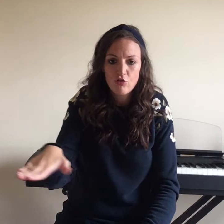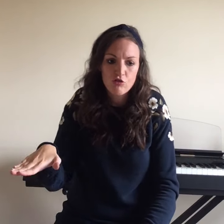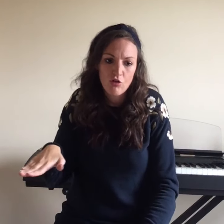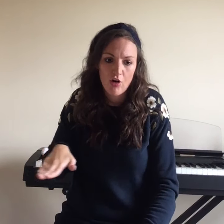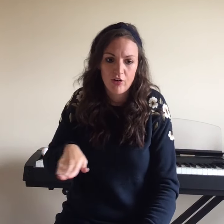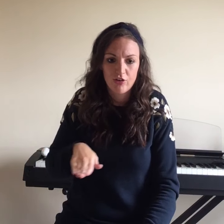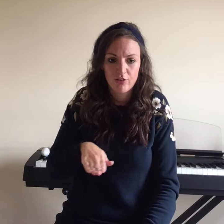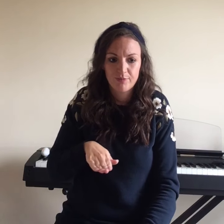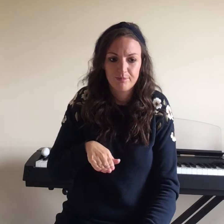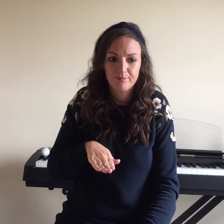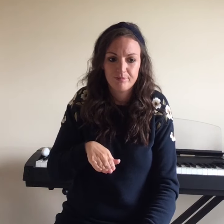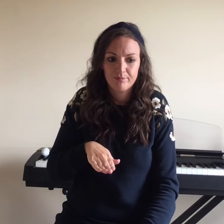ground.